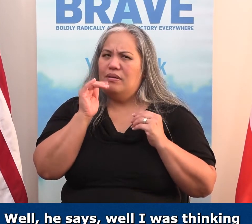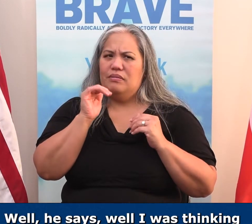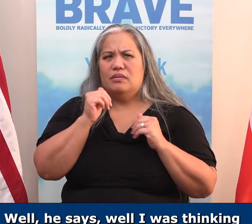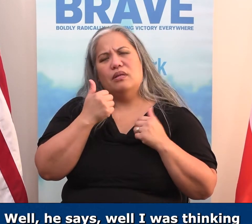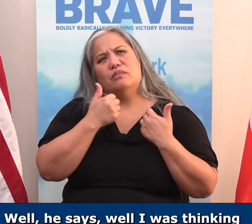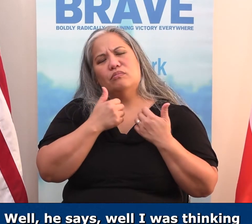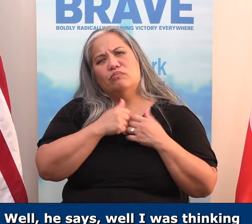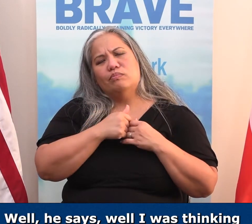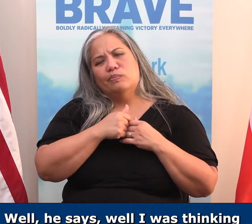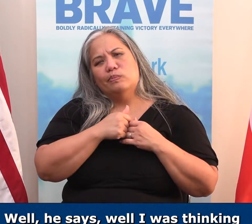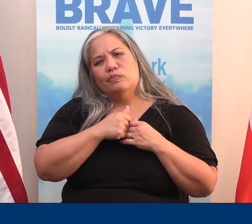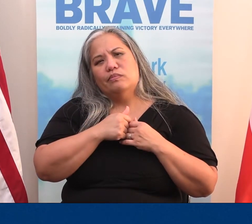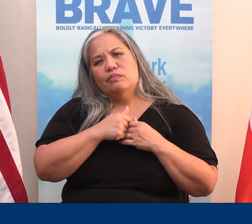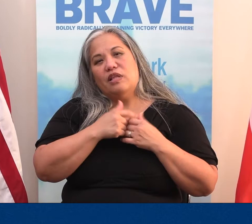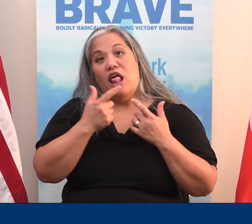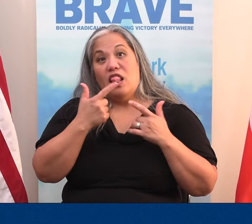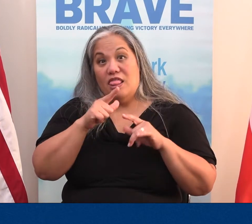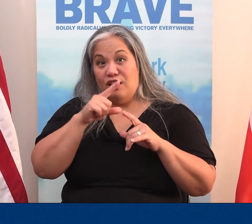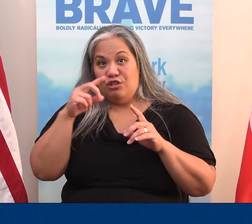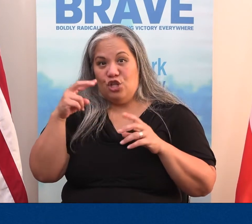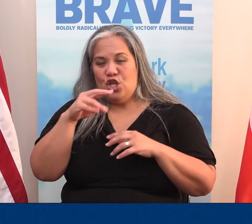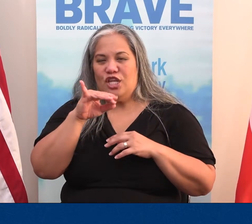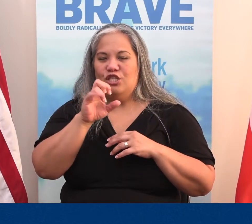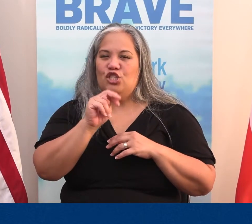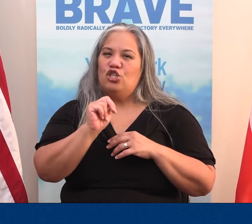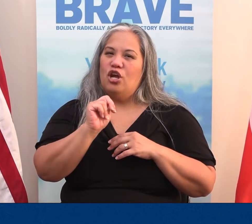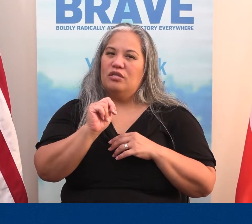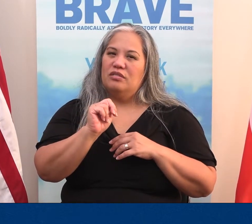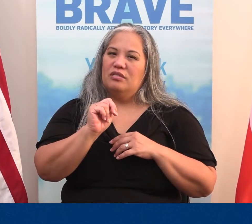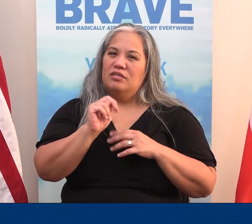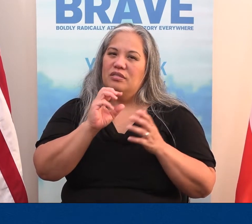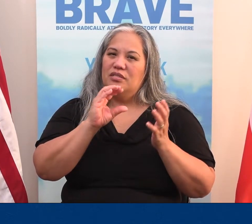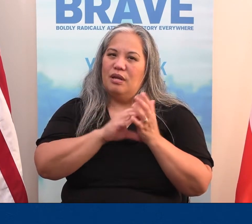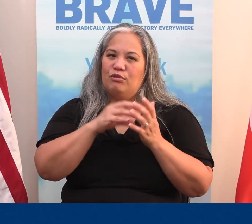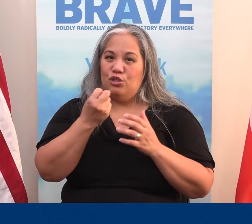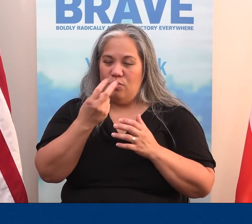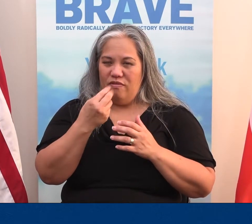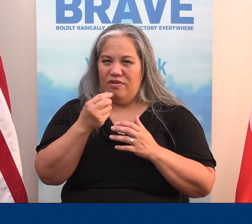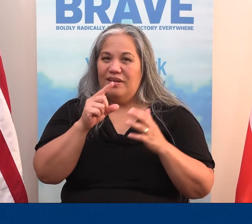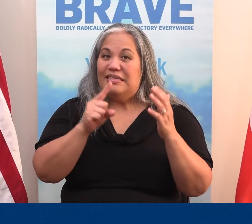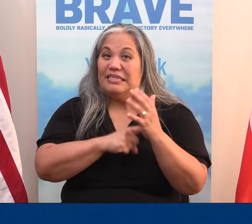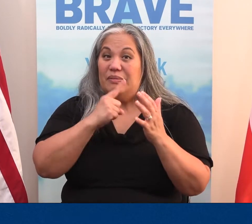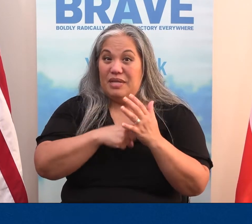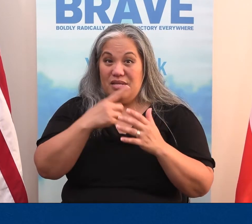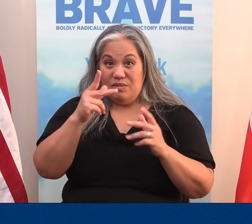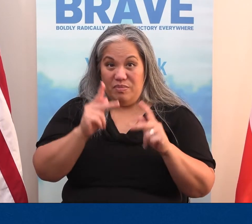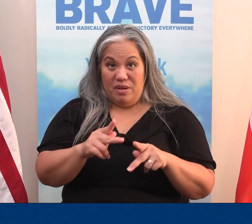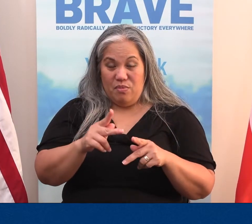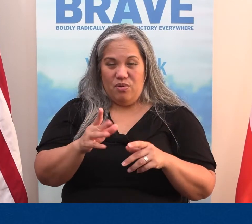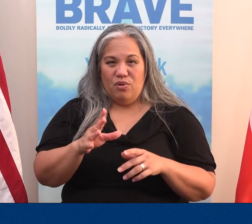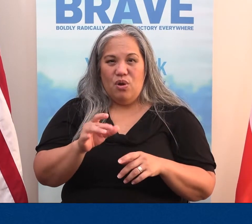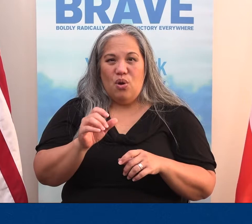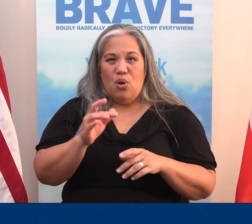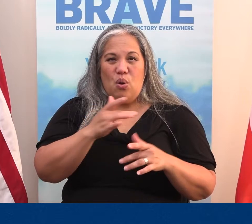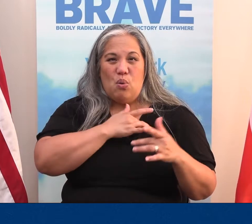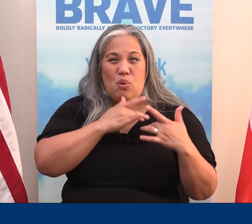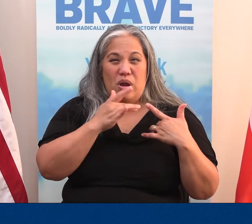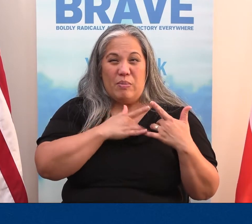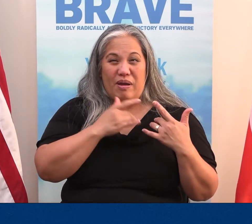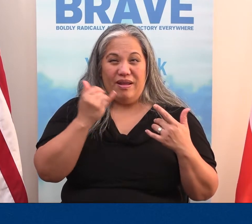that all the way through. Let's look at John, chapter 12. You know, sometimes people worry a bit